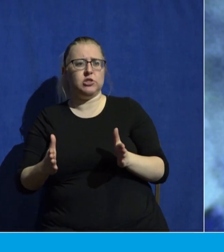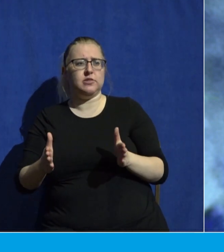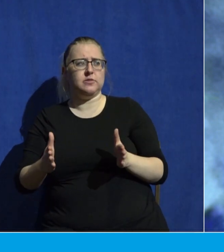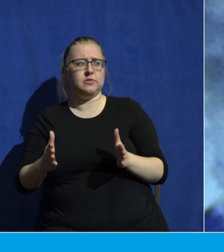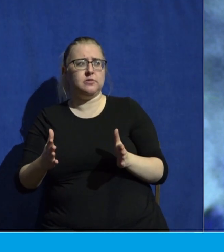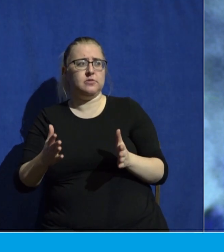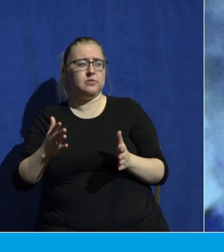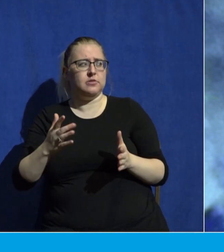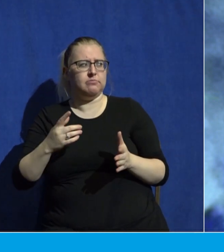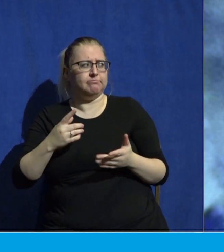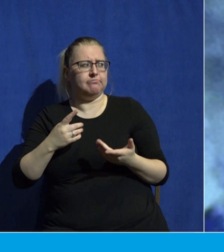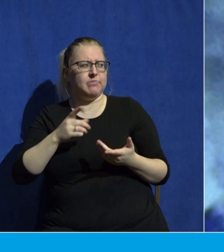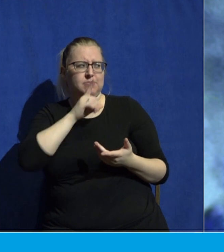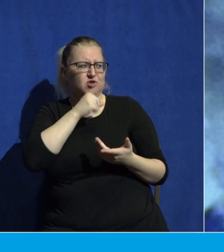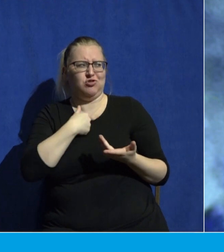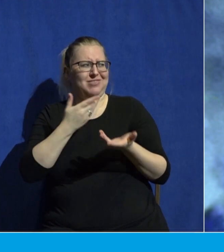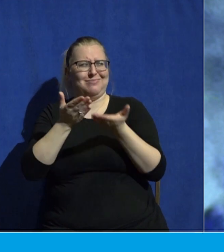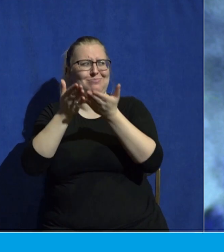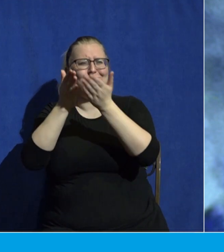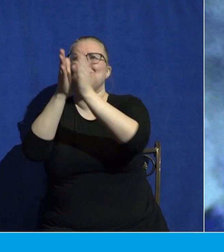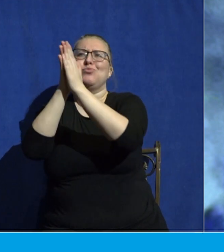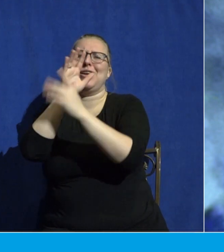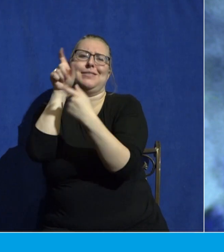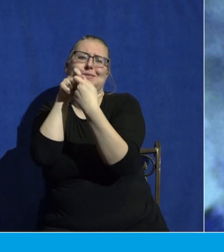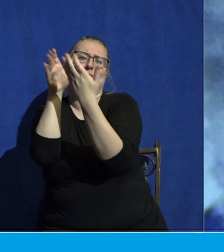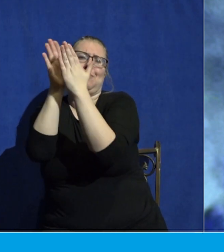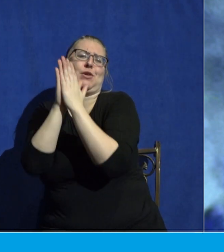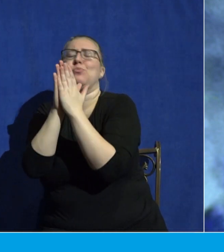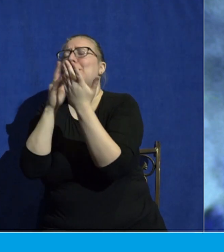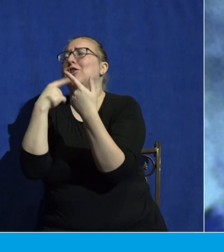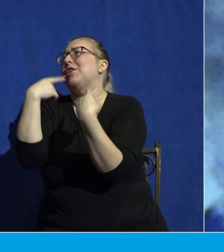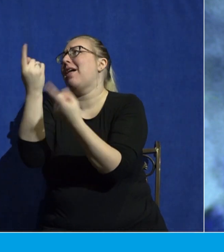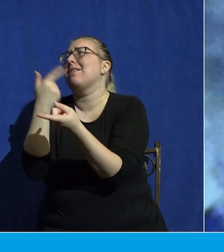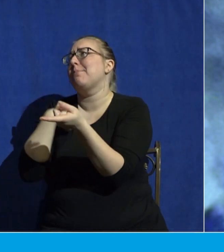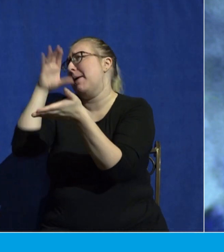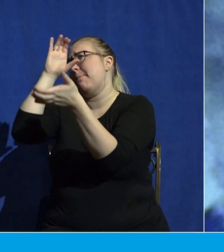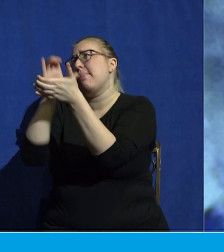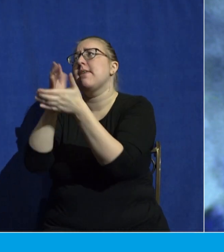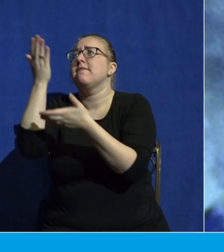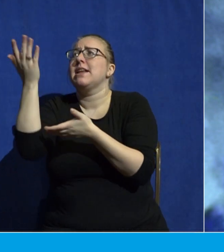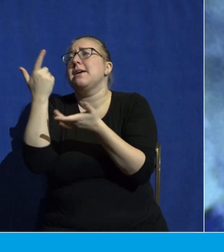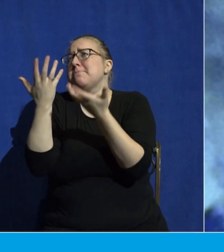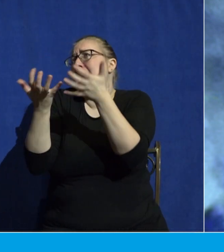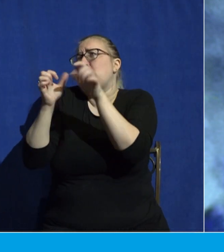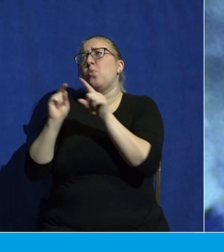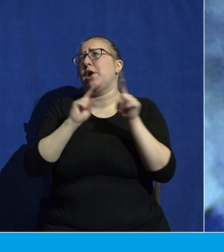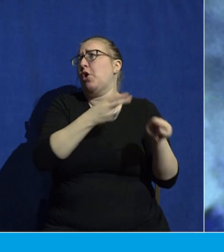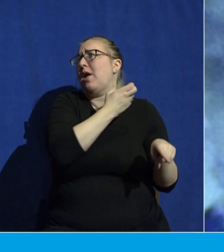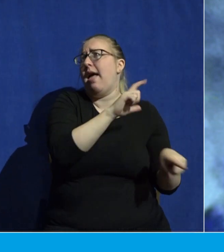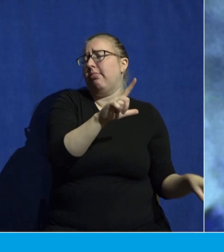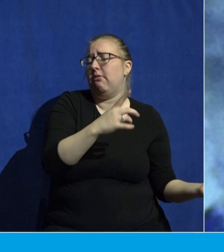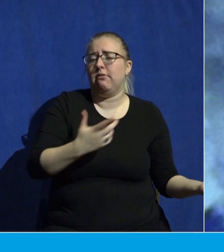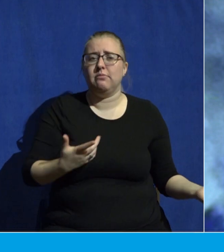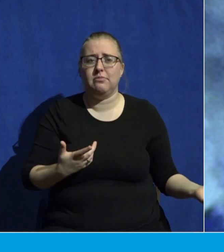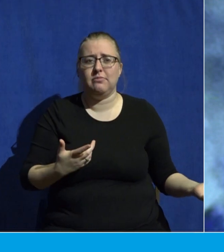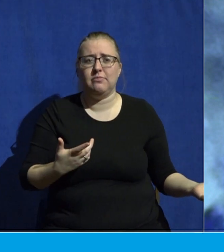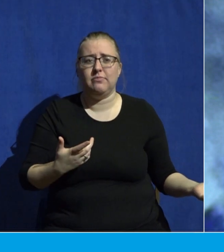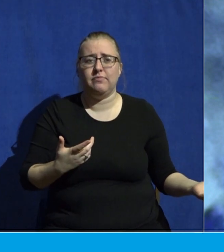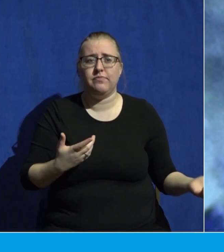a prayer or many prayers. Praying and telling him that I believed in him, that I didn't want to go to hell. Now, before you get all